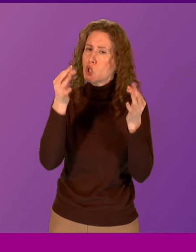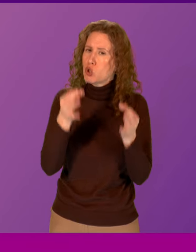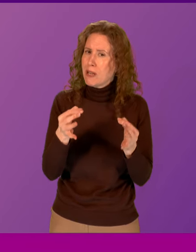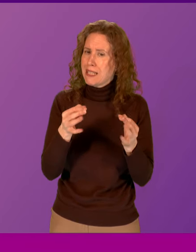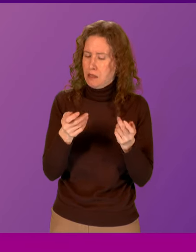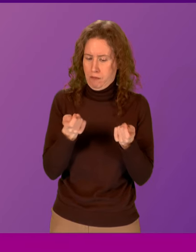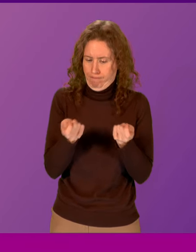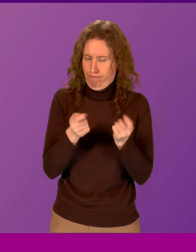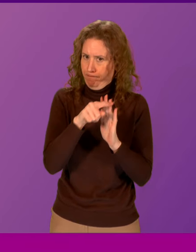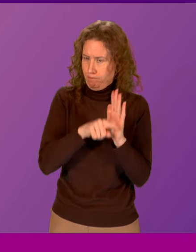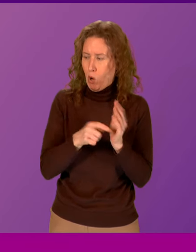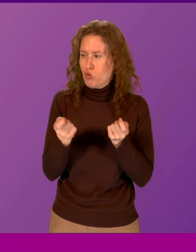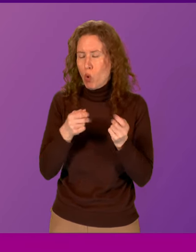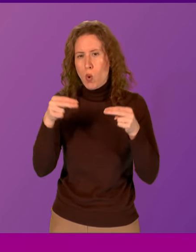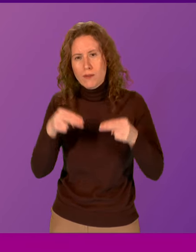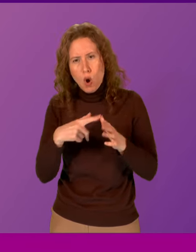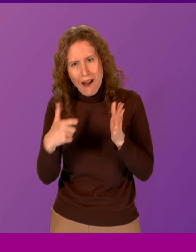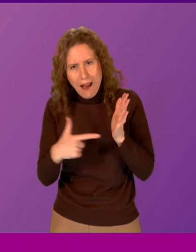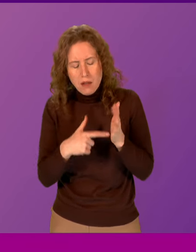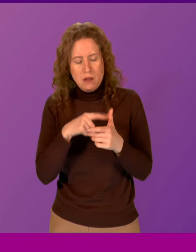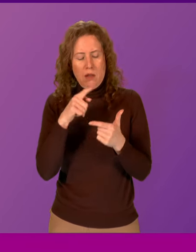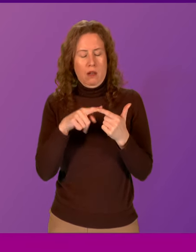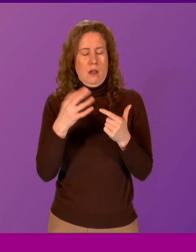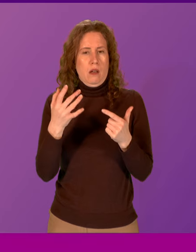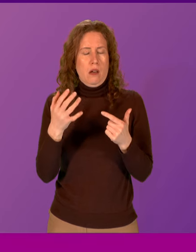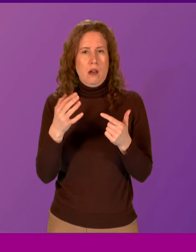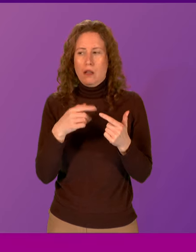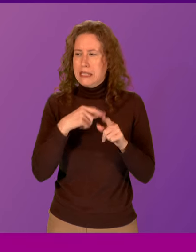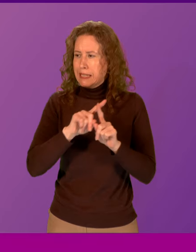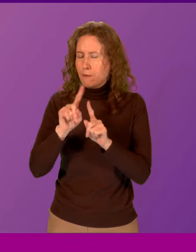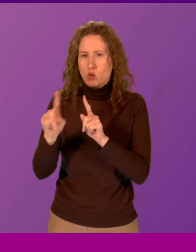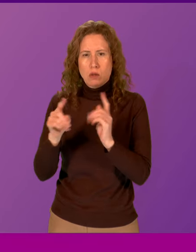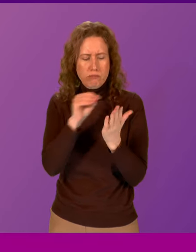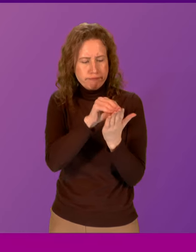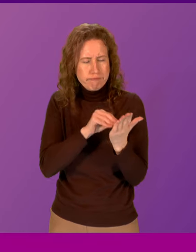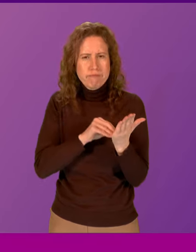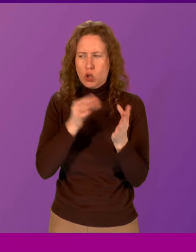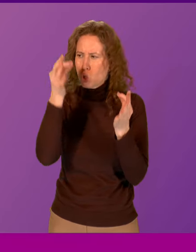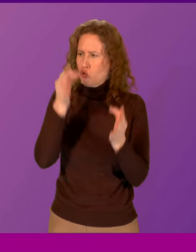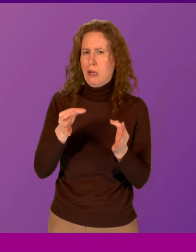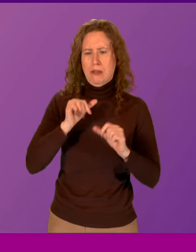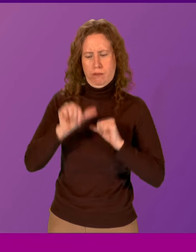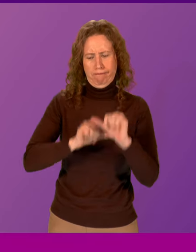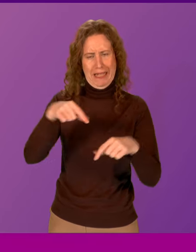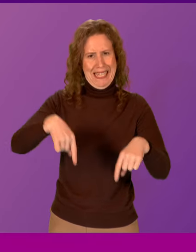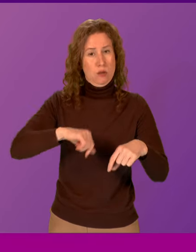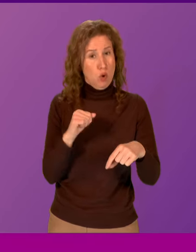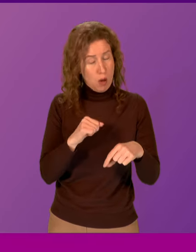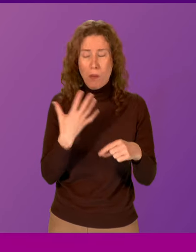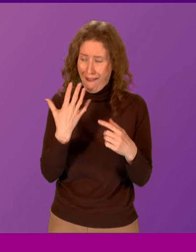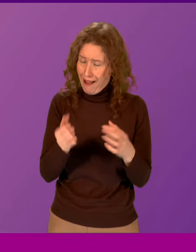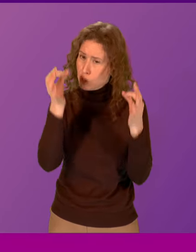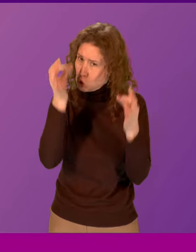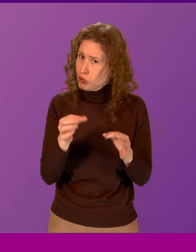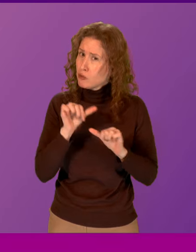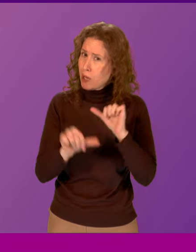terms of the Control of Dogs Act, in terms of the various notices and the stricter regime that we have here in Scotland, I'm pleased that we have a strict